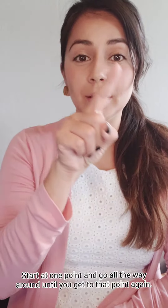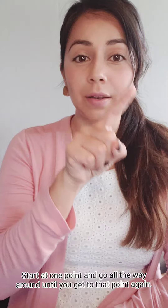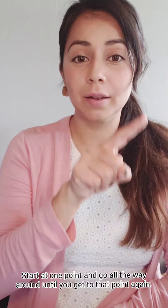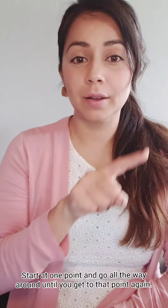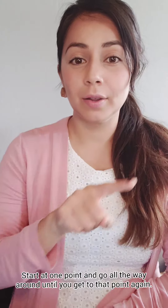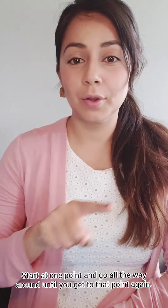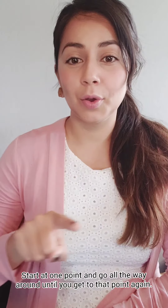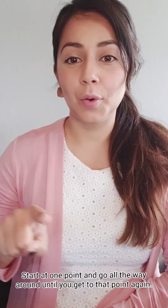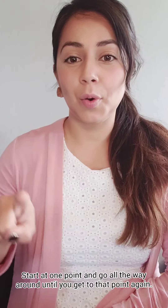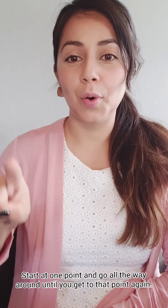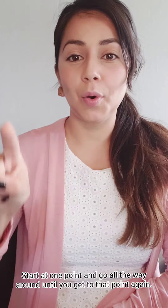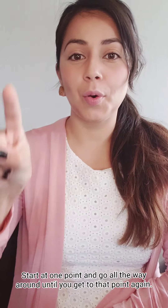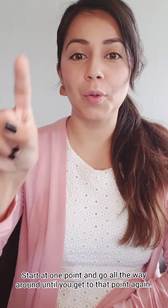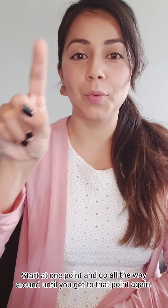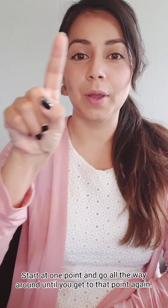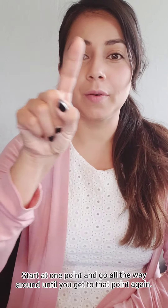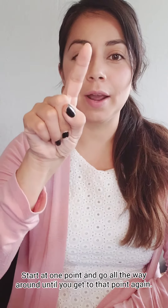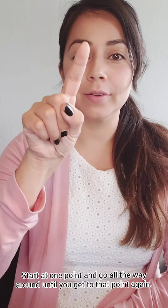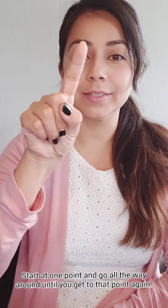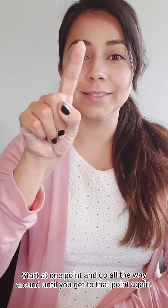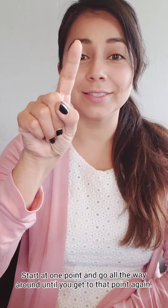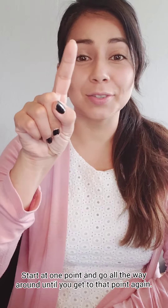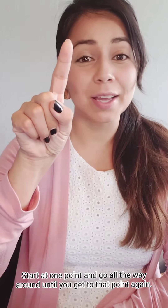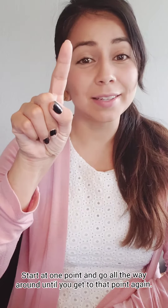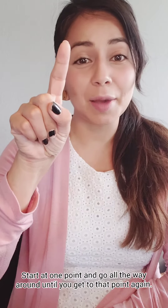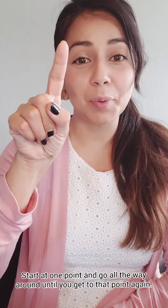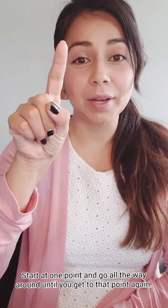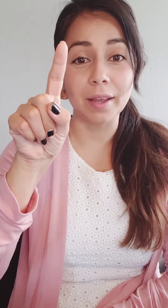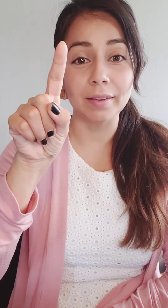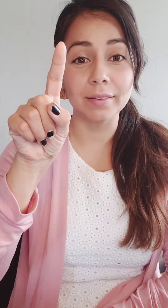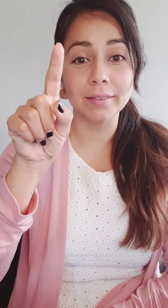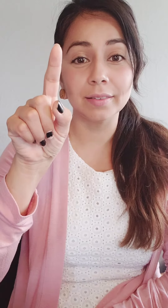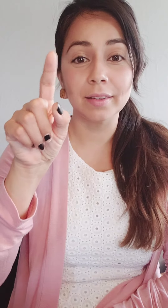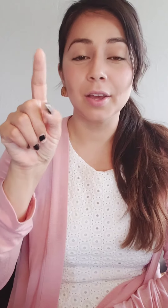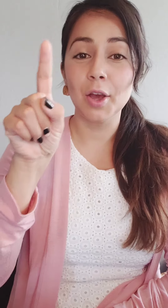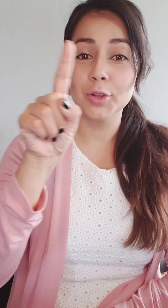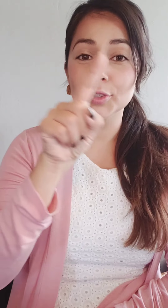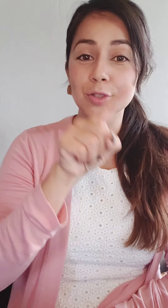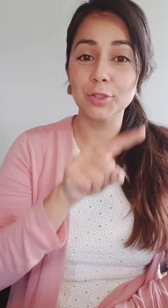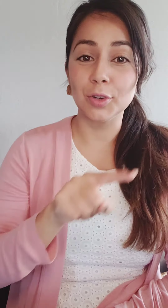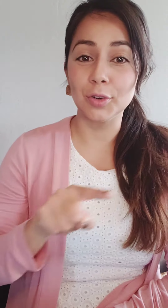all the way around until you get to that point again. Circle.